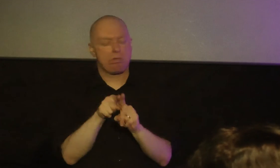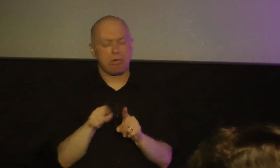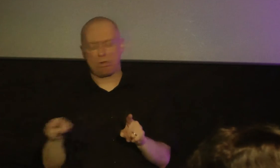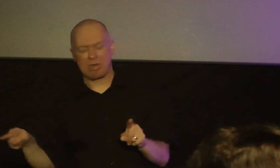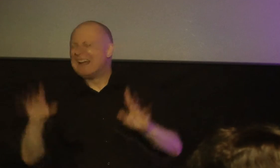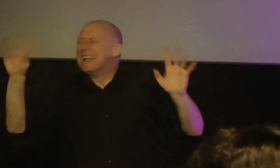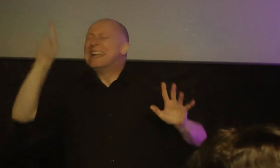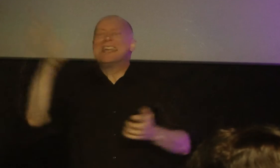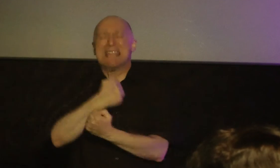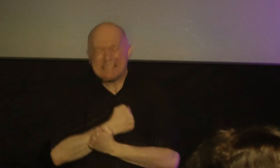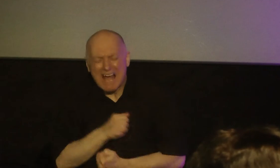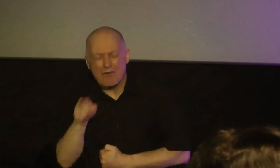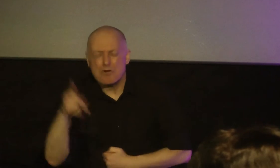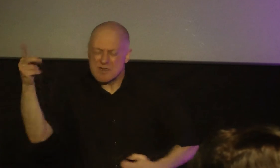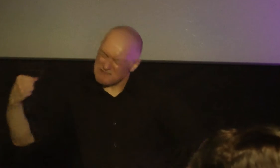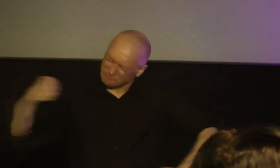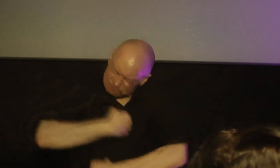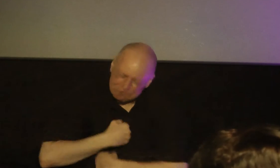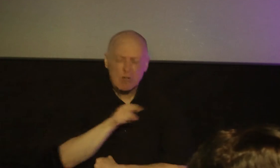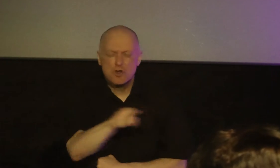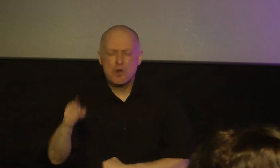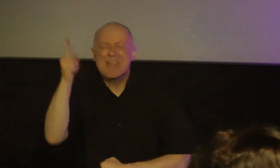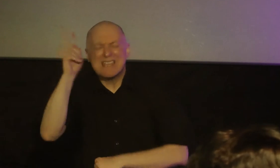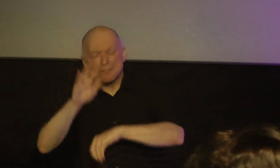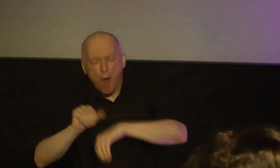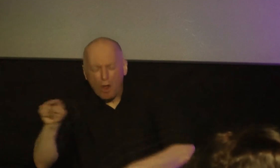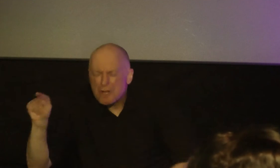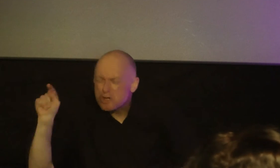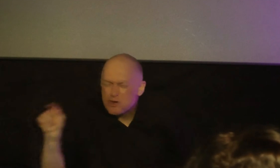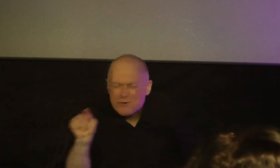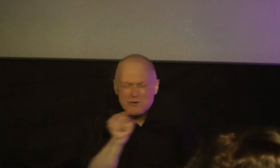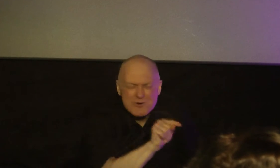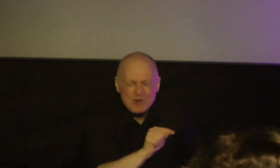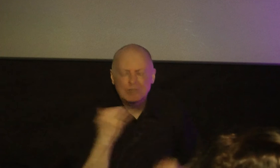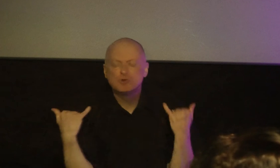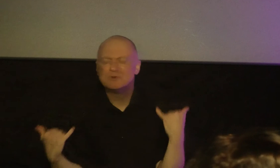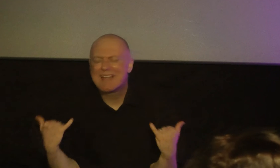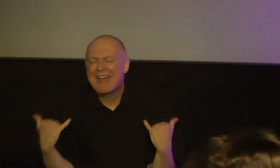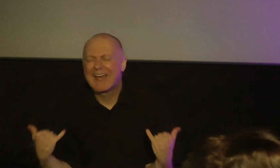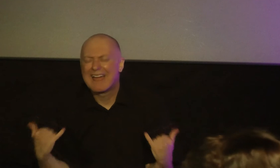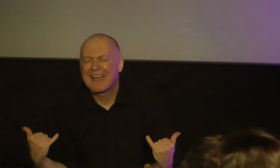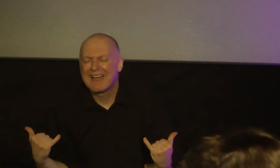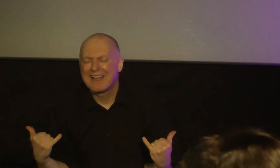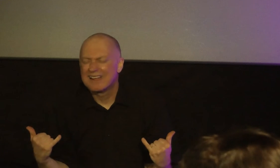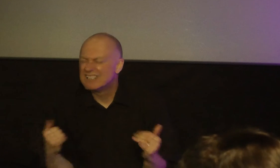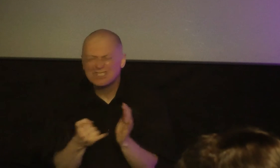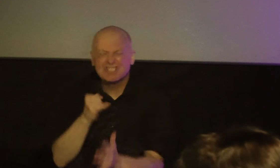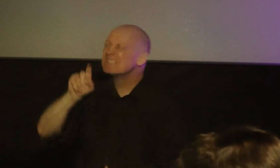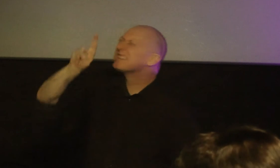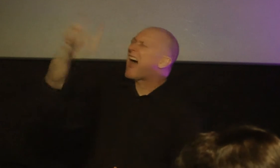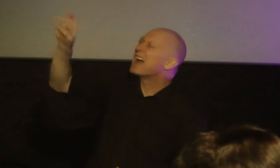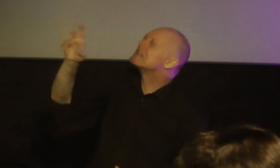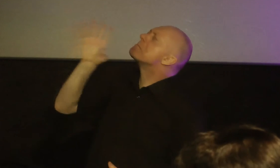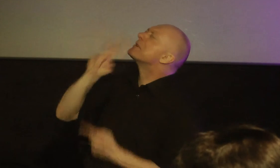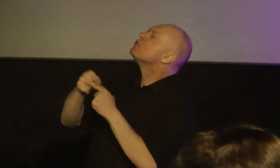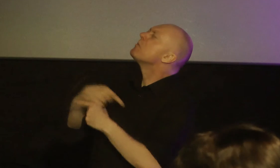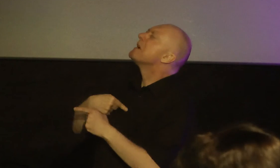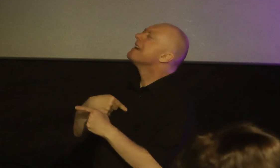he embraces you and he he's calling you today just ask him to speak to you and he will